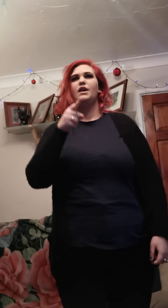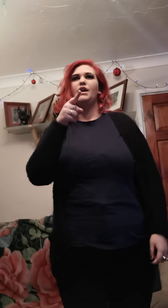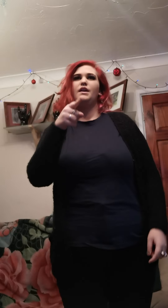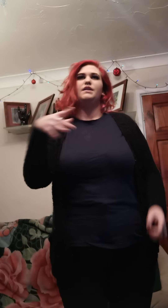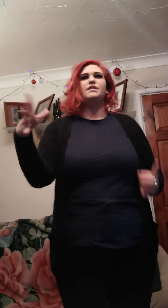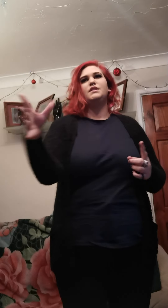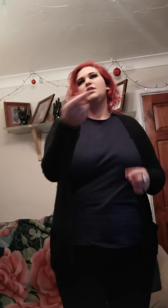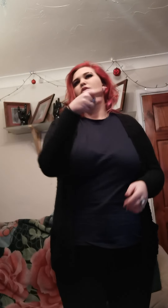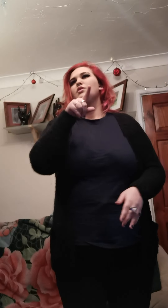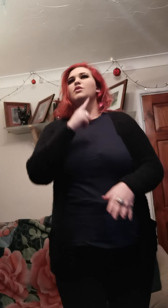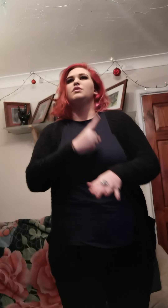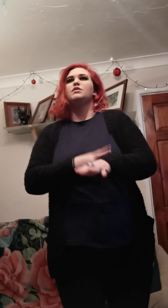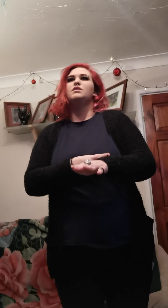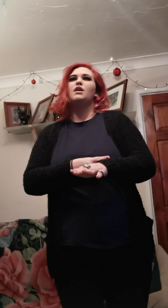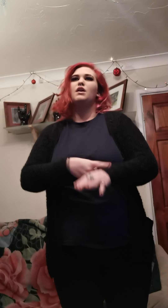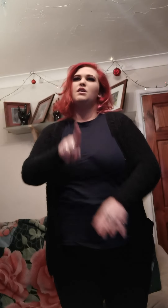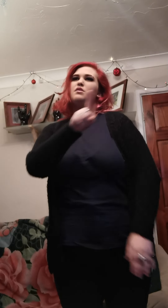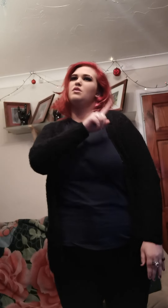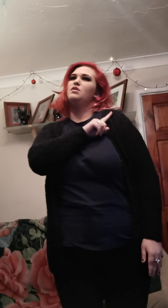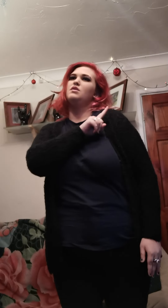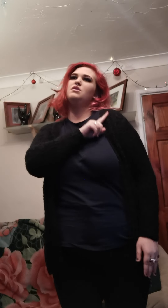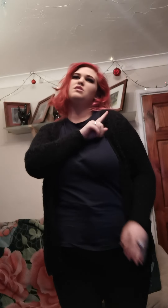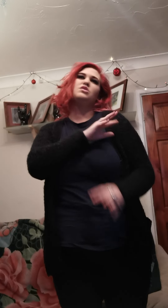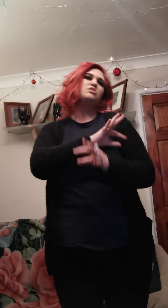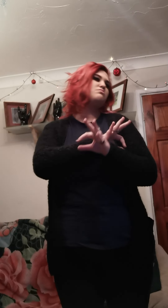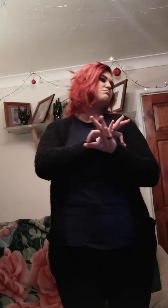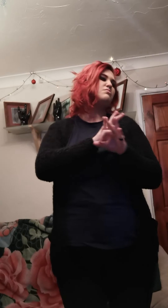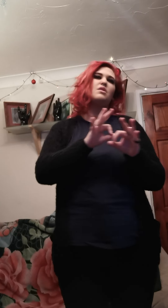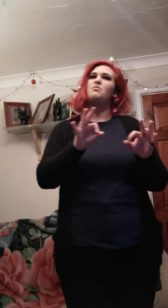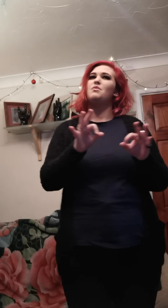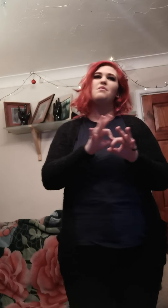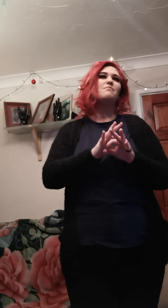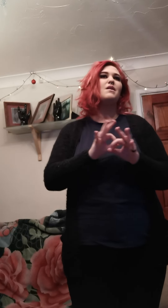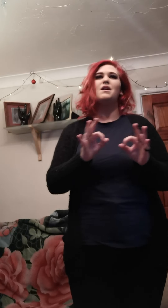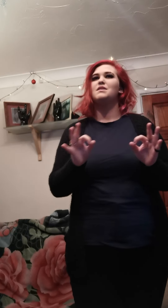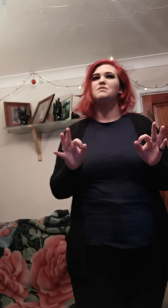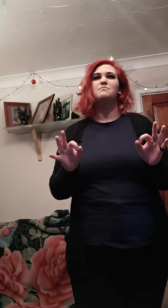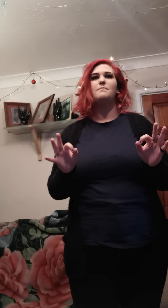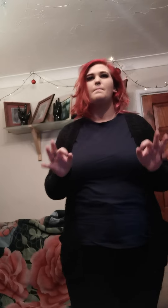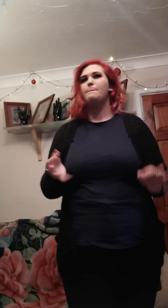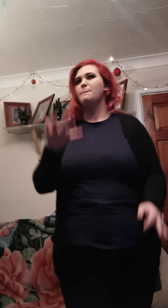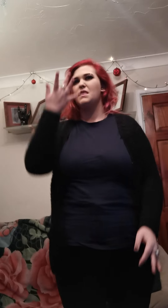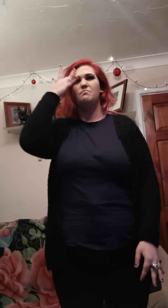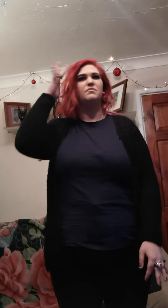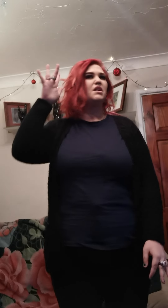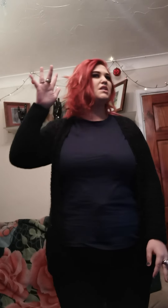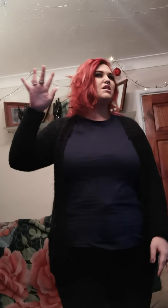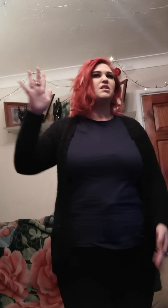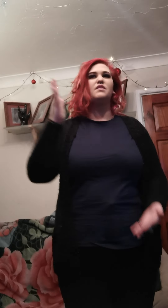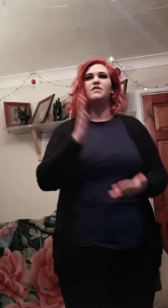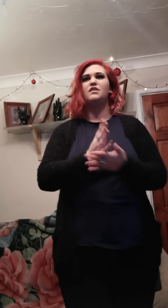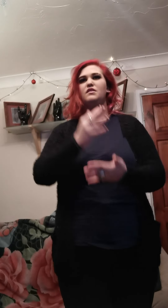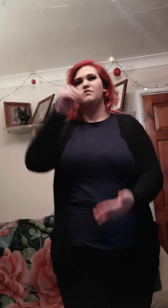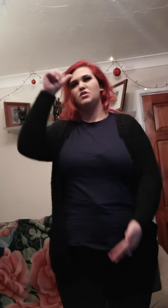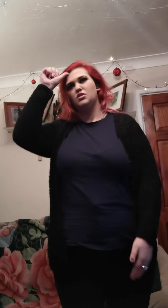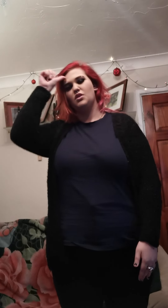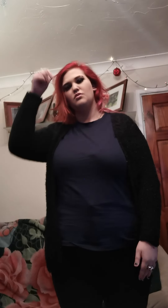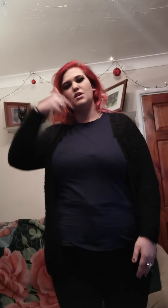Take your time, cause I won't mind, doubt if I even know that